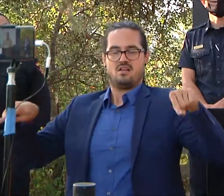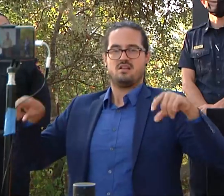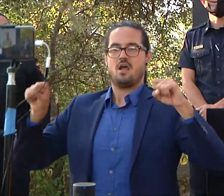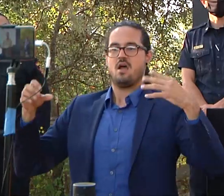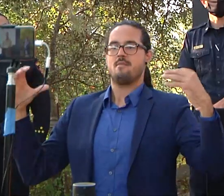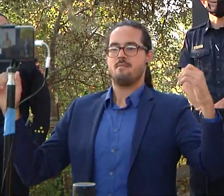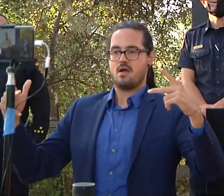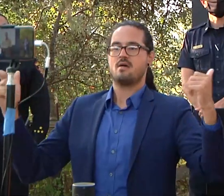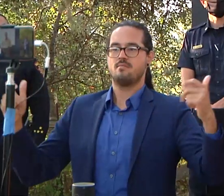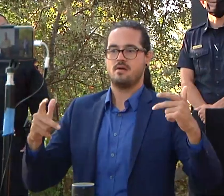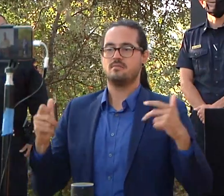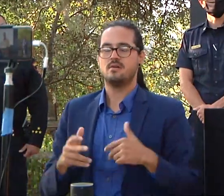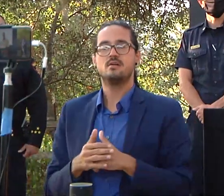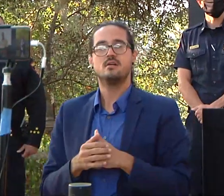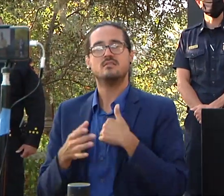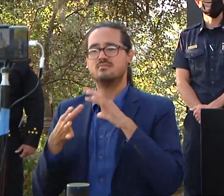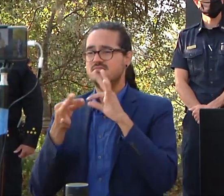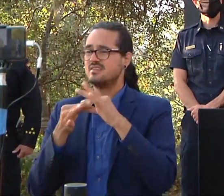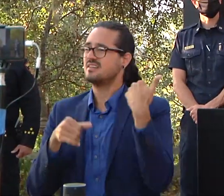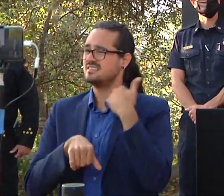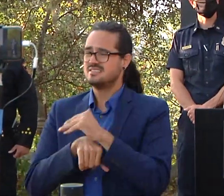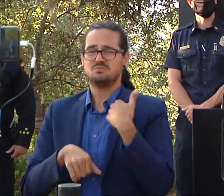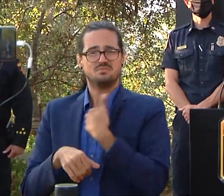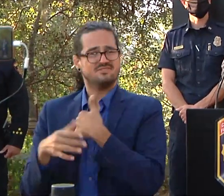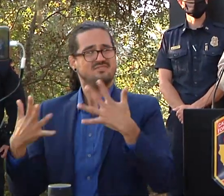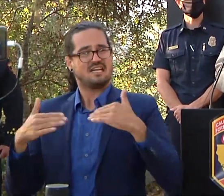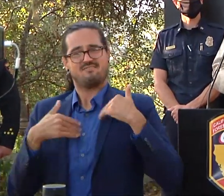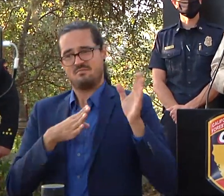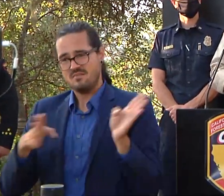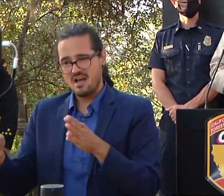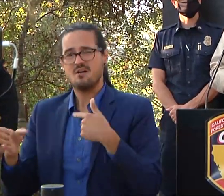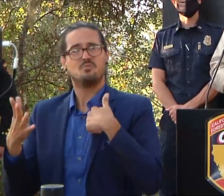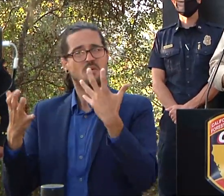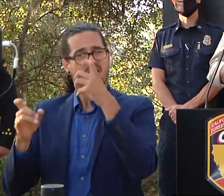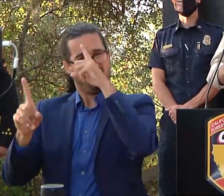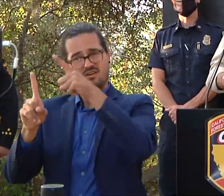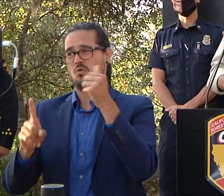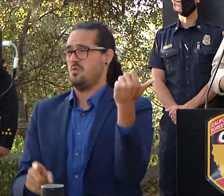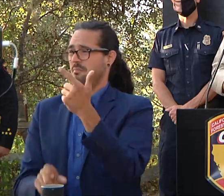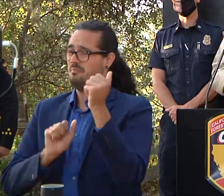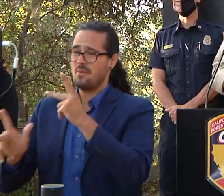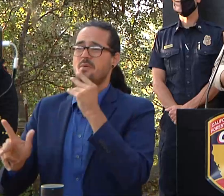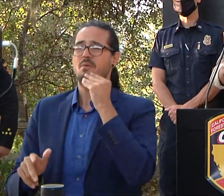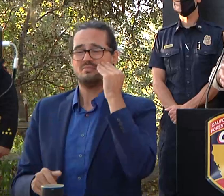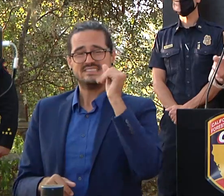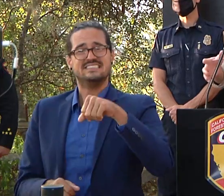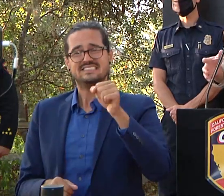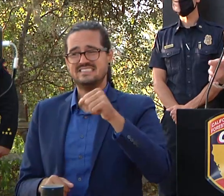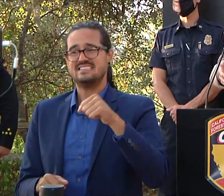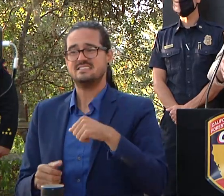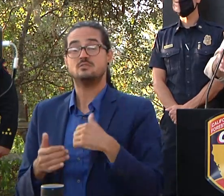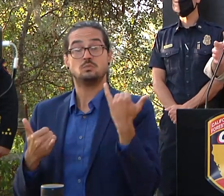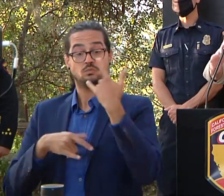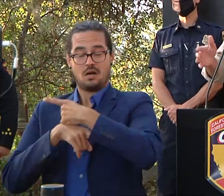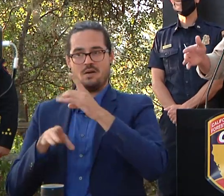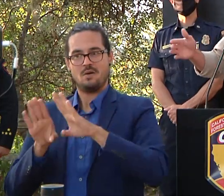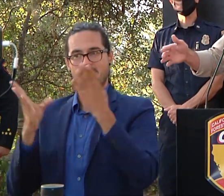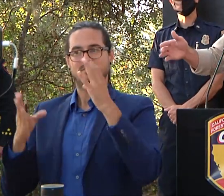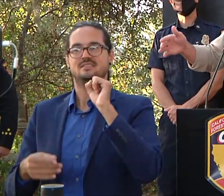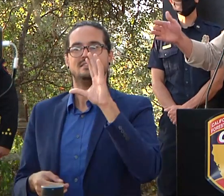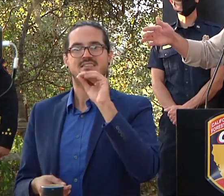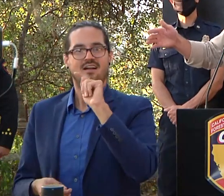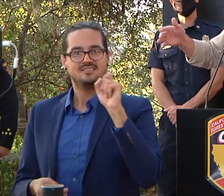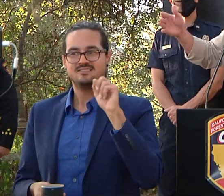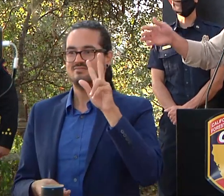repopulating these areas we want to we want to get you back home and so uh you know today with scotts valley and as we move closer